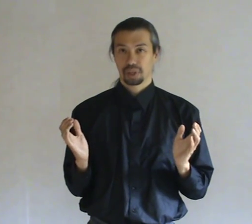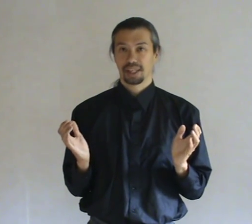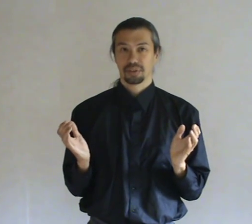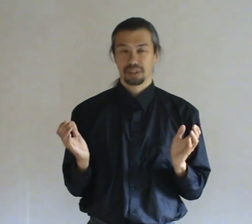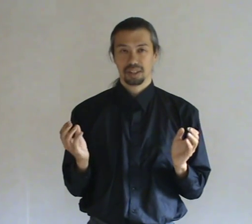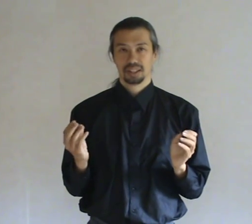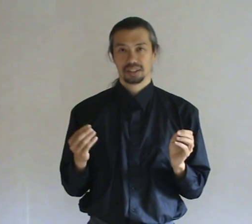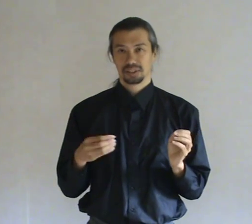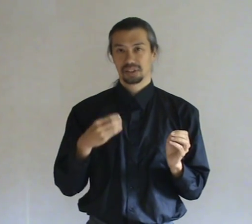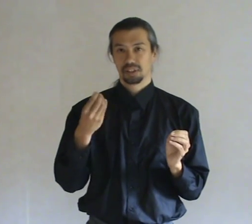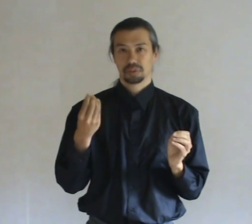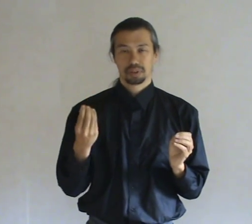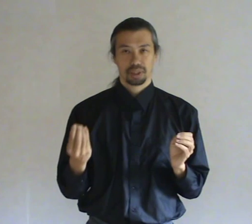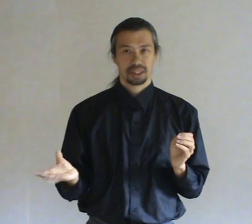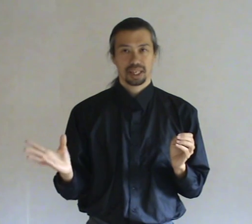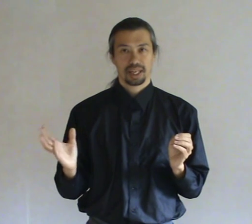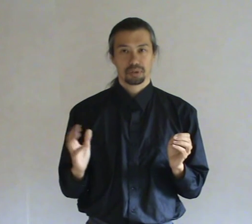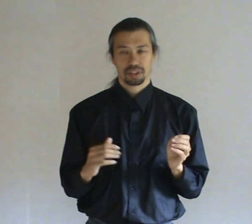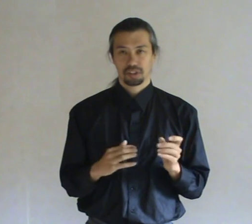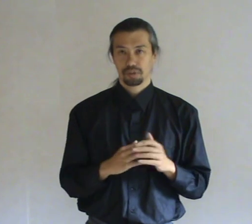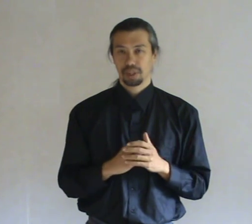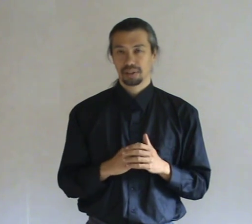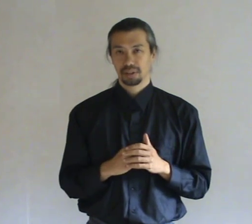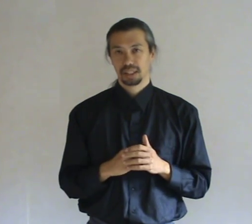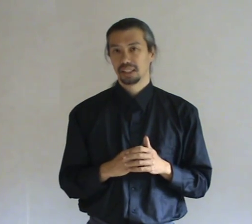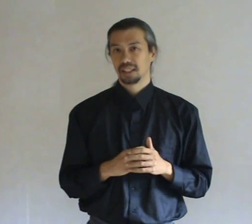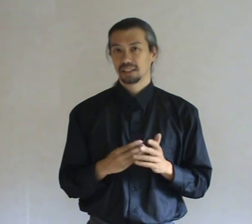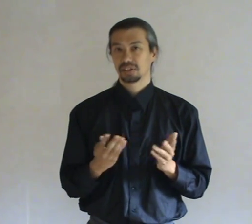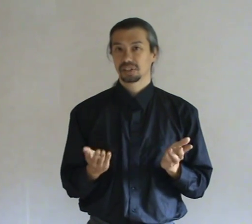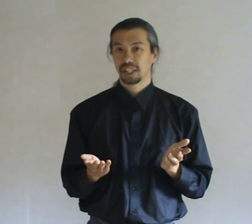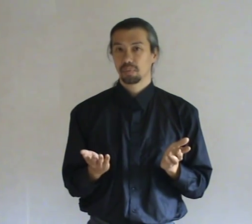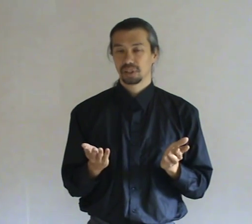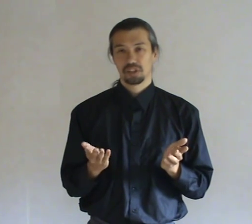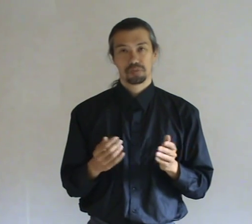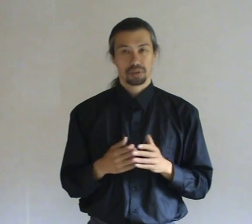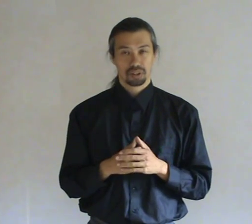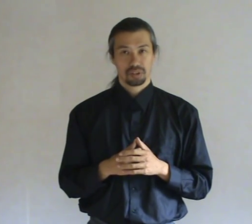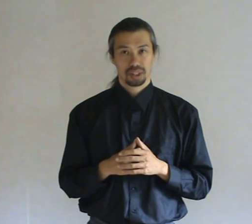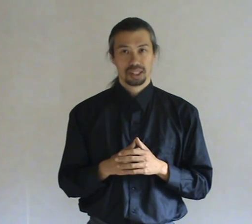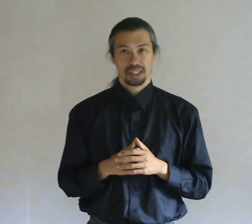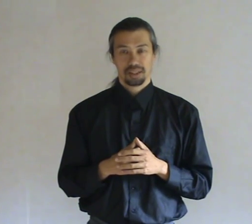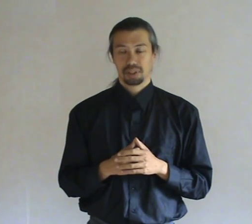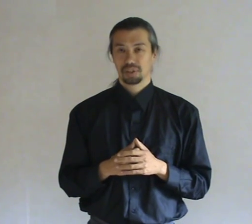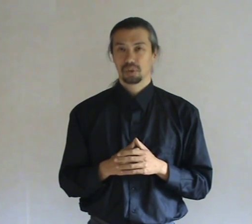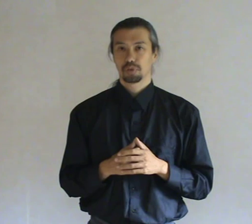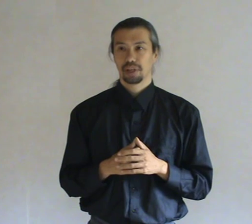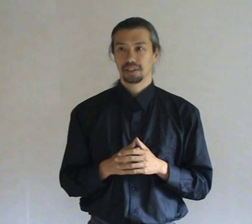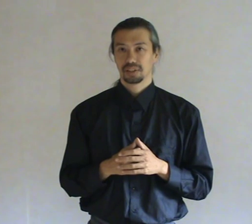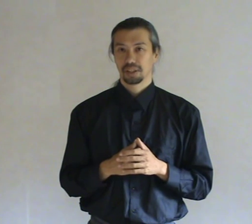and healthy the disease will simply die out and disappear. And it's the same with these spirits. If they don't find enough